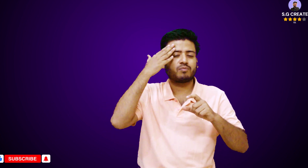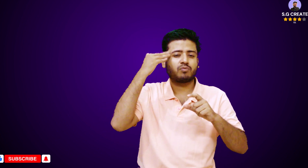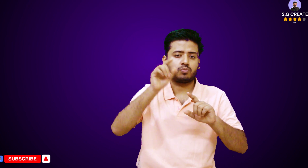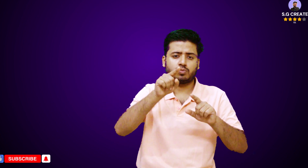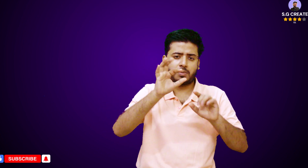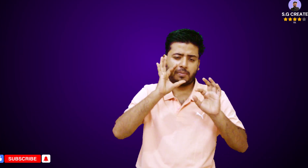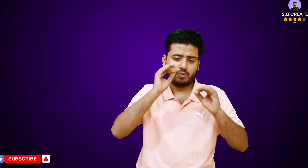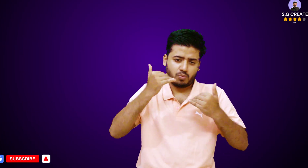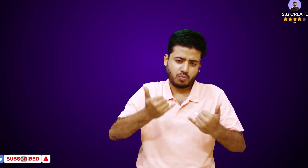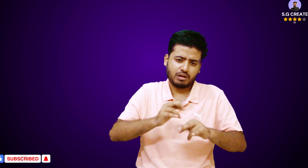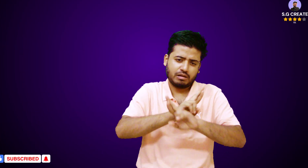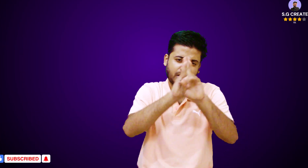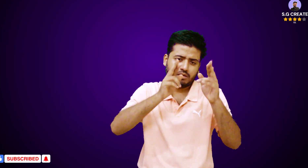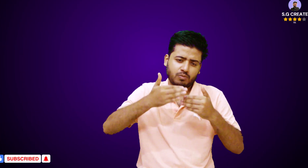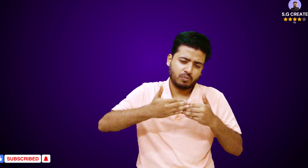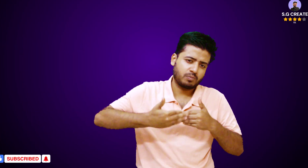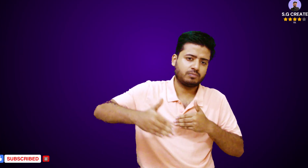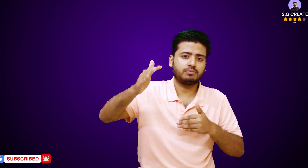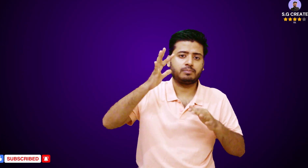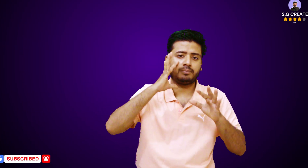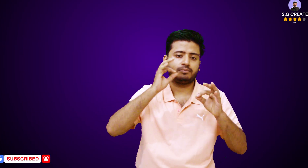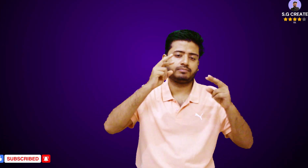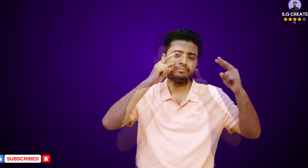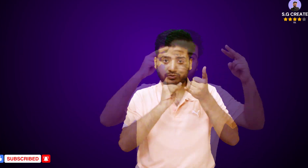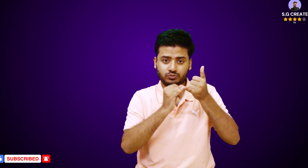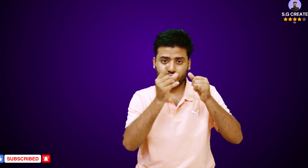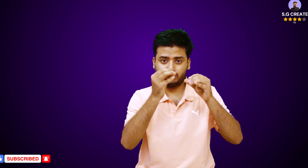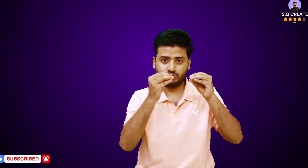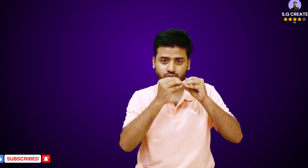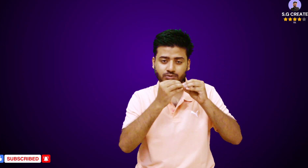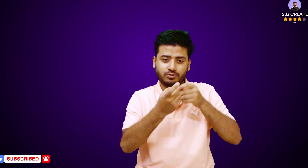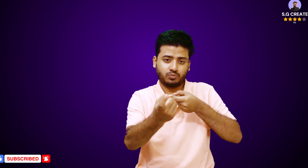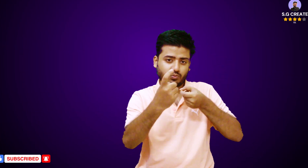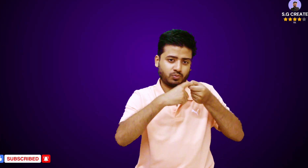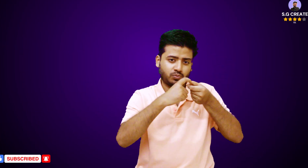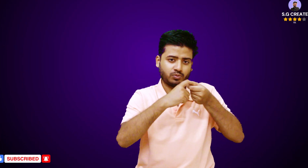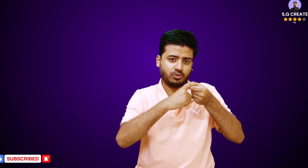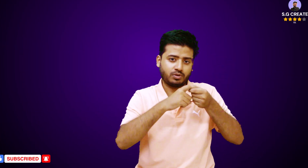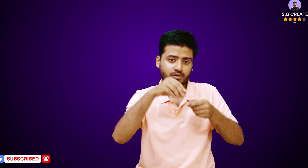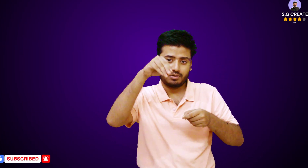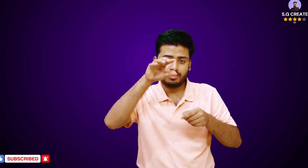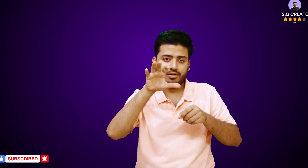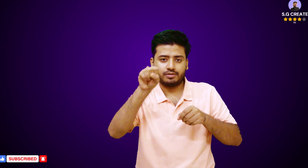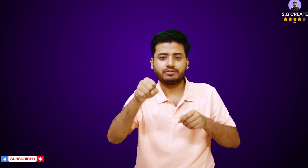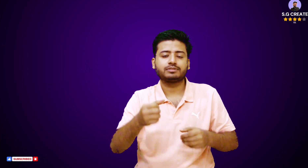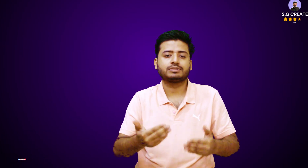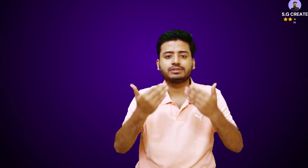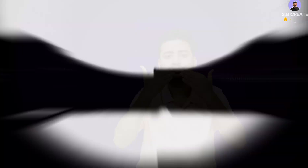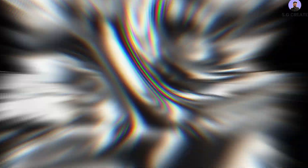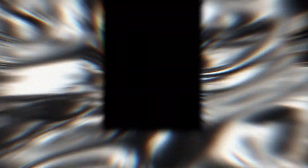details, such as residential address, using Aadhaar-based EKYC services. Raise an up.